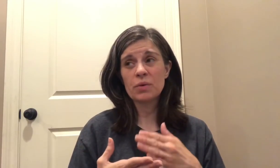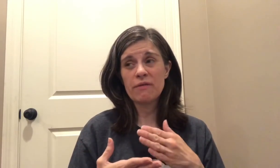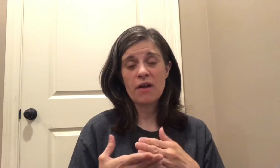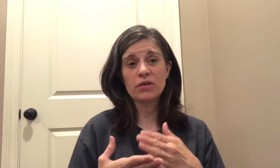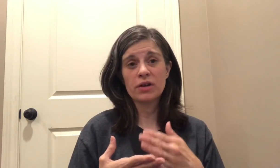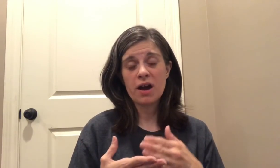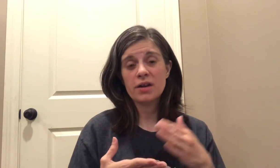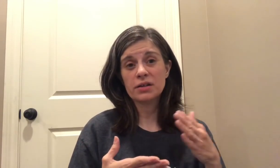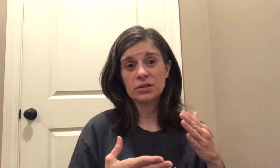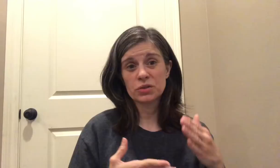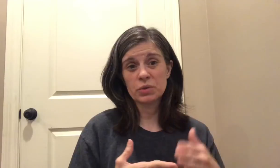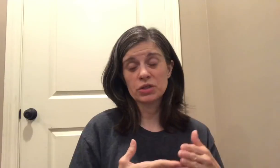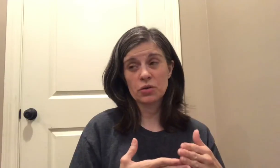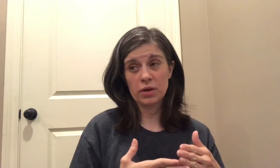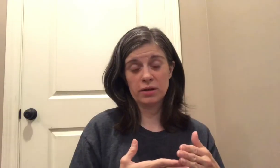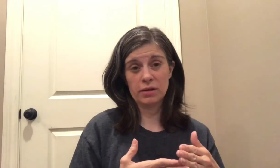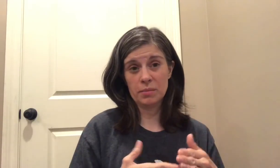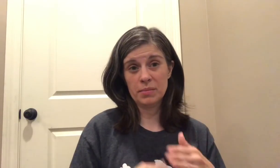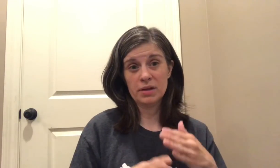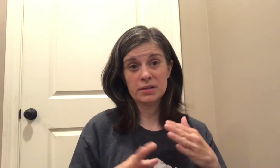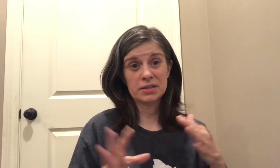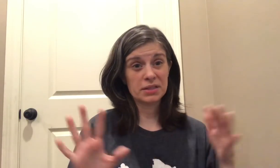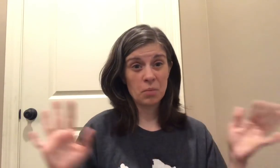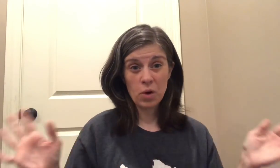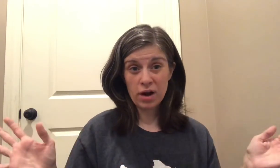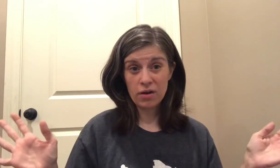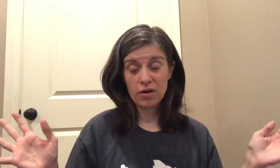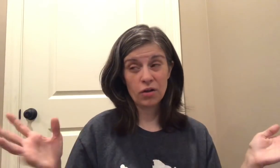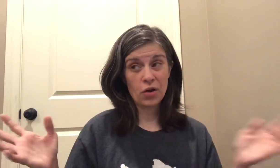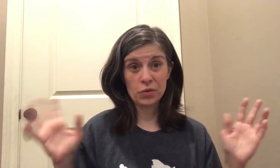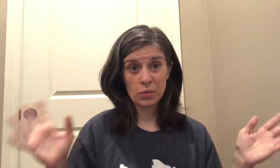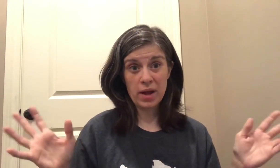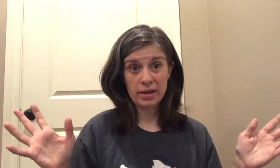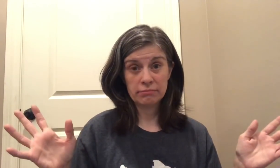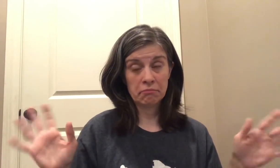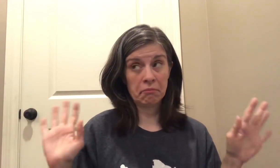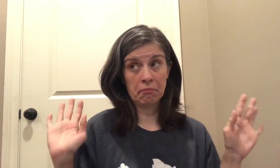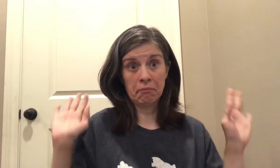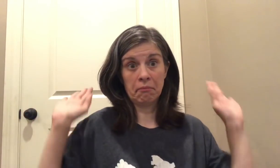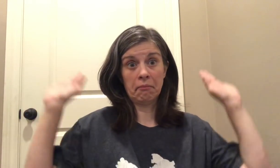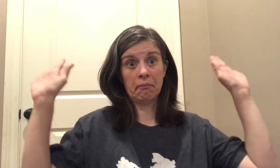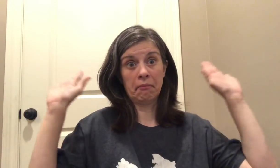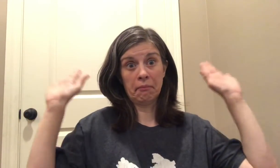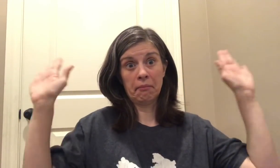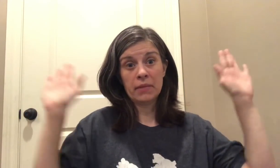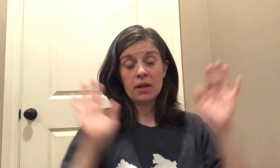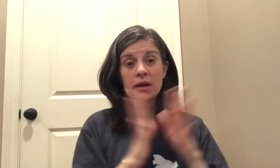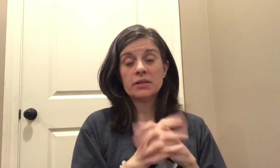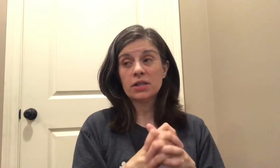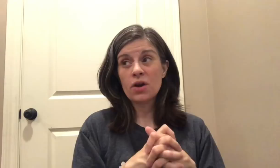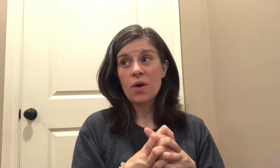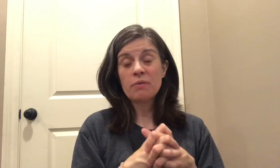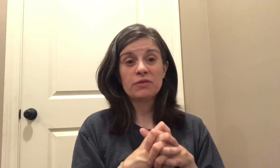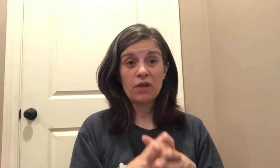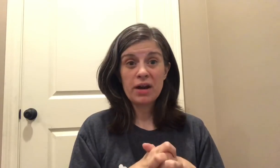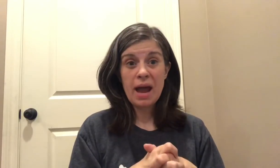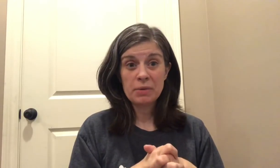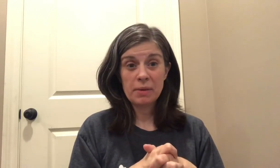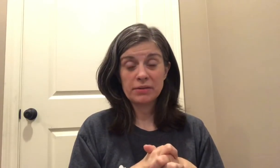we've ever not switched curriculum um somewhere along the way so I was very happy about